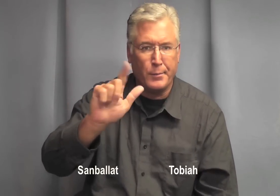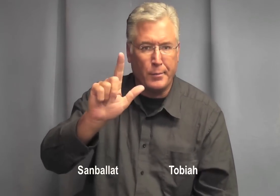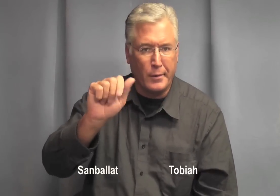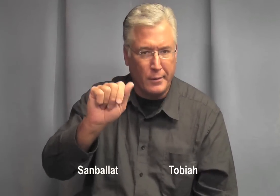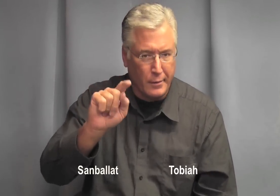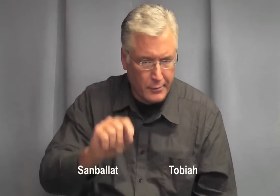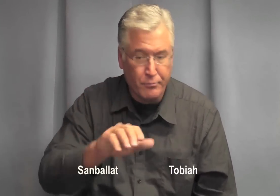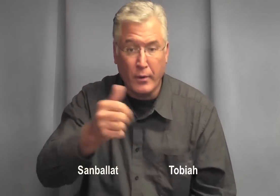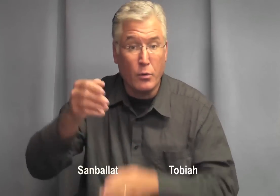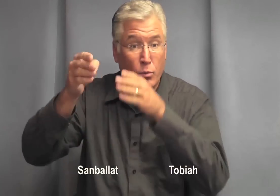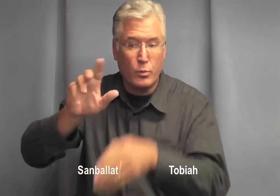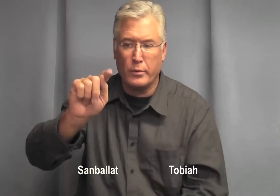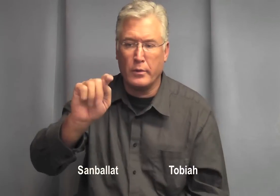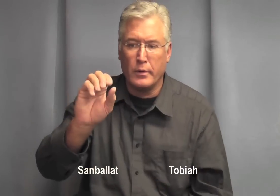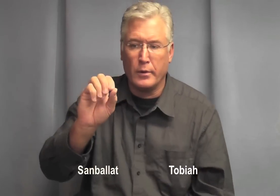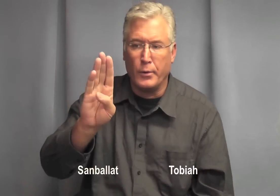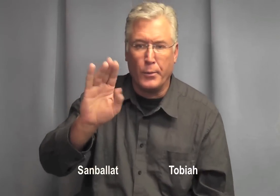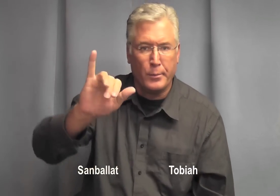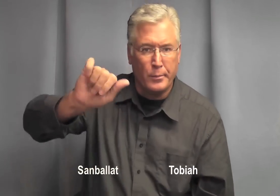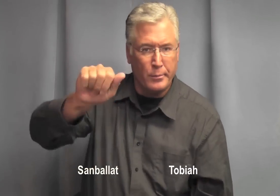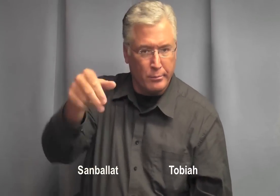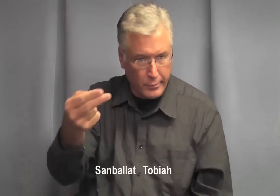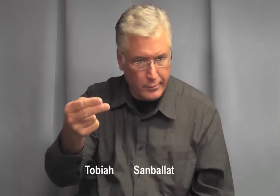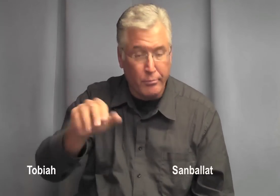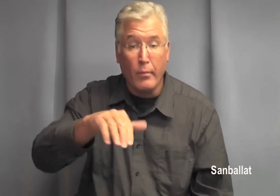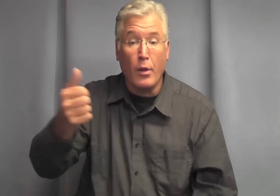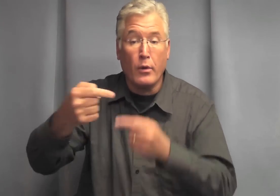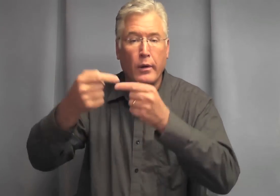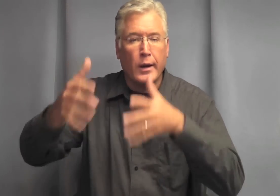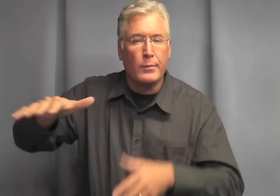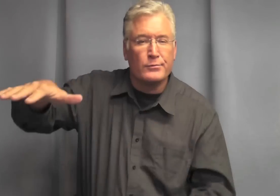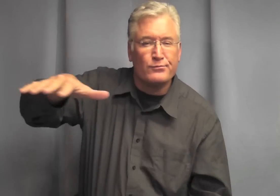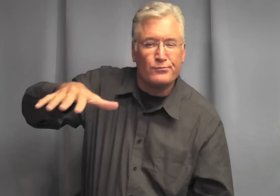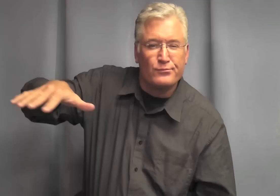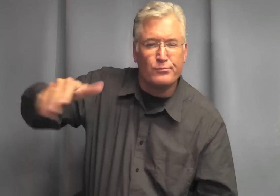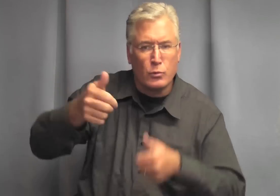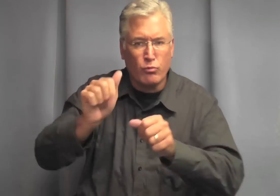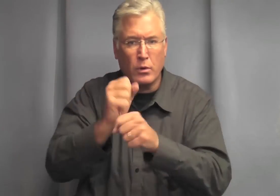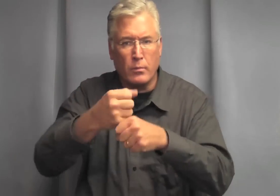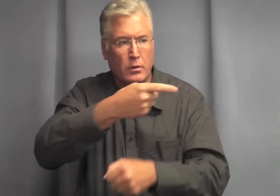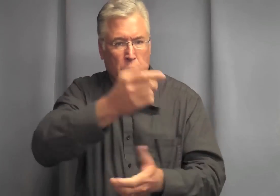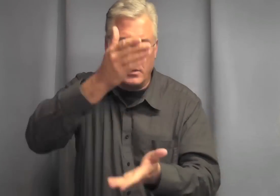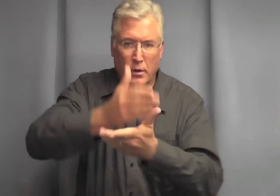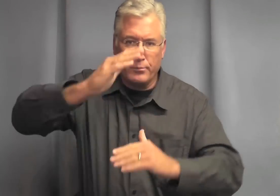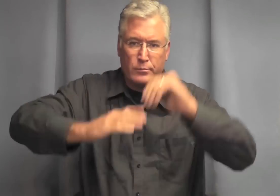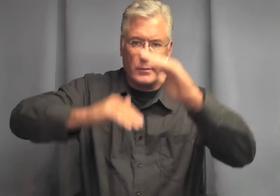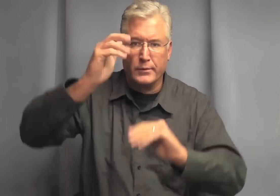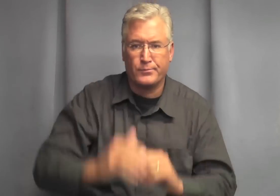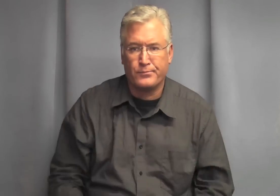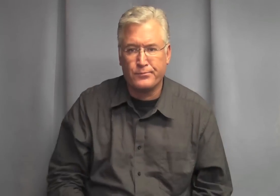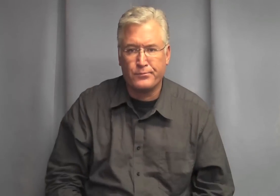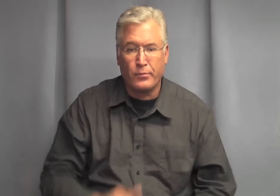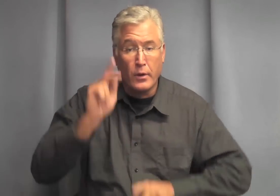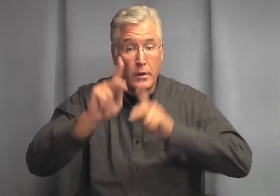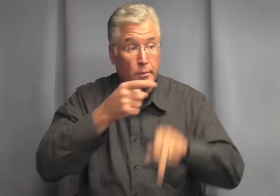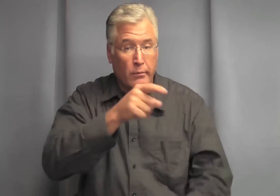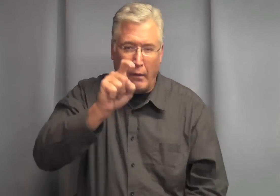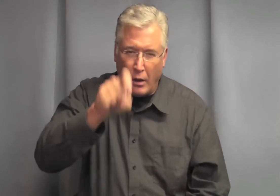Sanballat and Tobiah you know the enemies that were trying to stop Nehemiah from